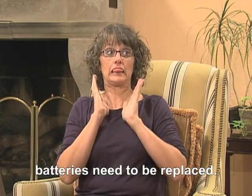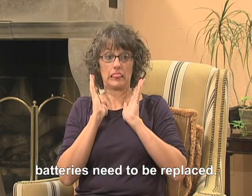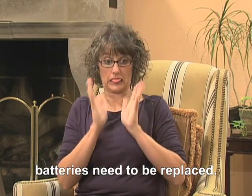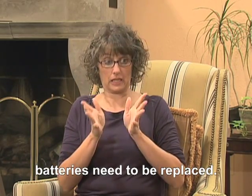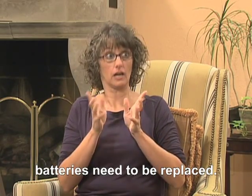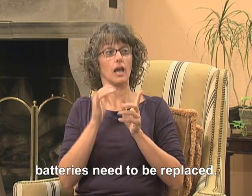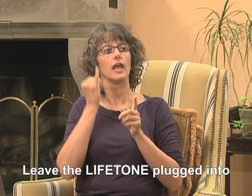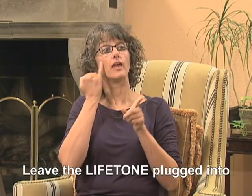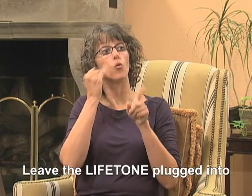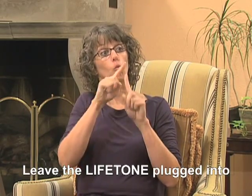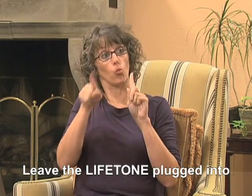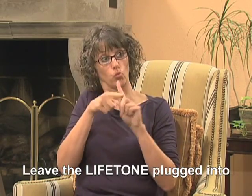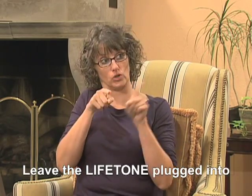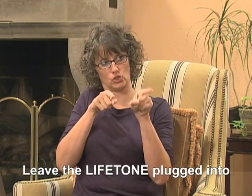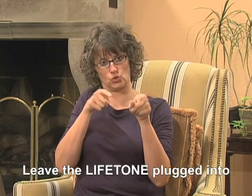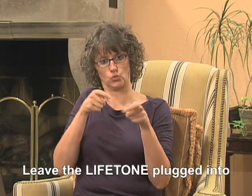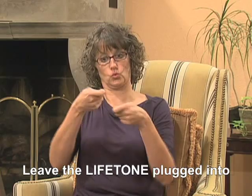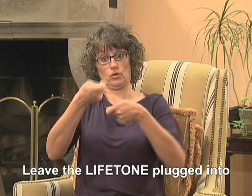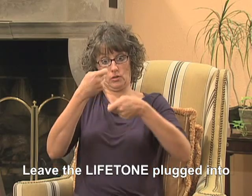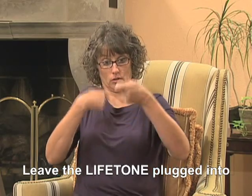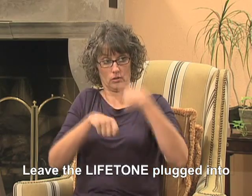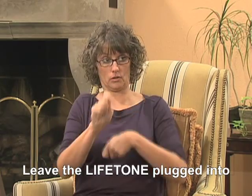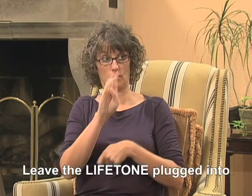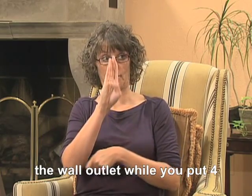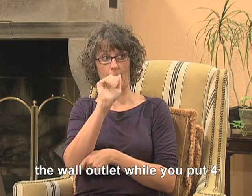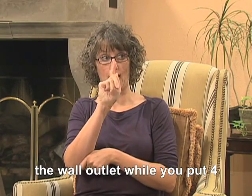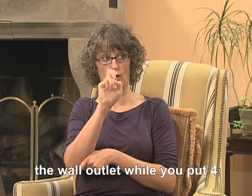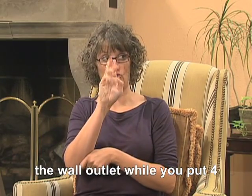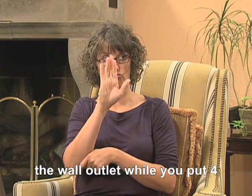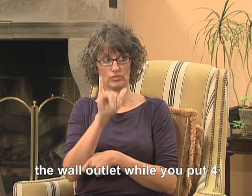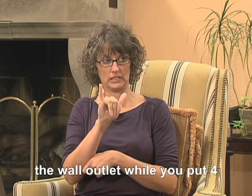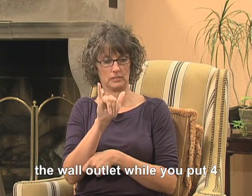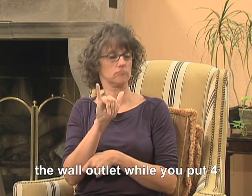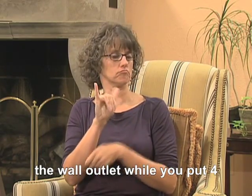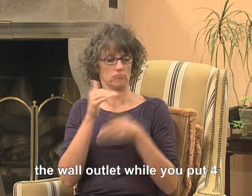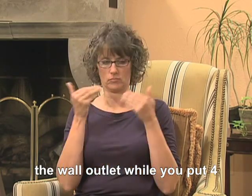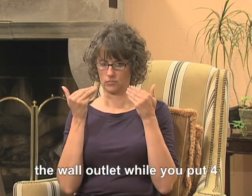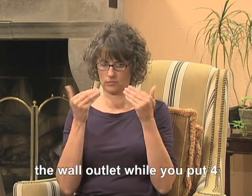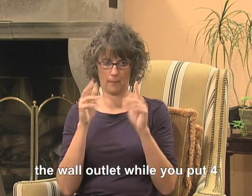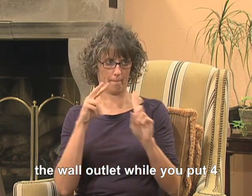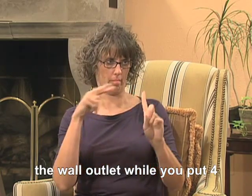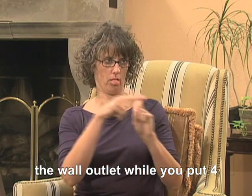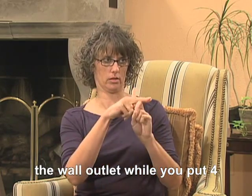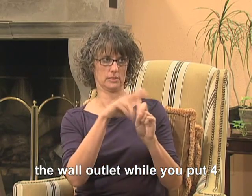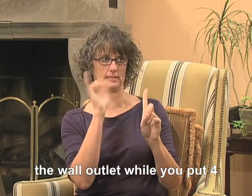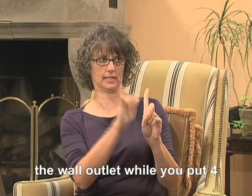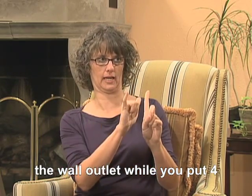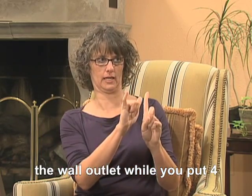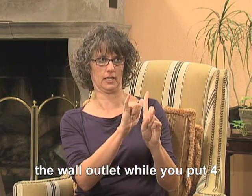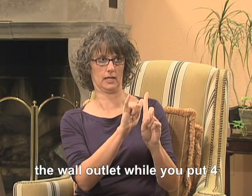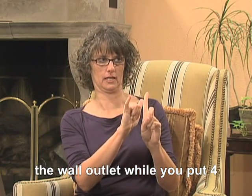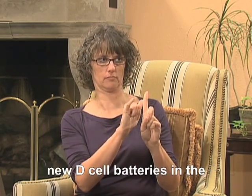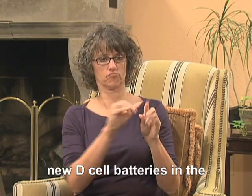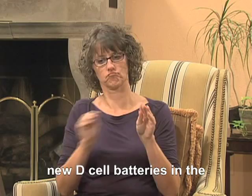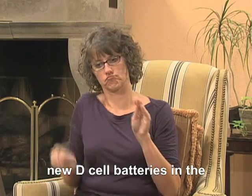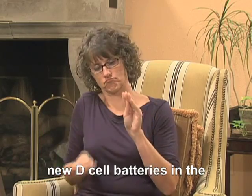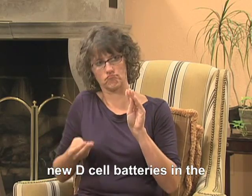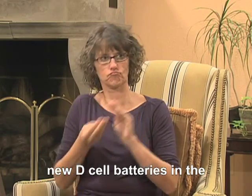Leave the Lifetone plugged into the wall outlet while you put four new